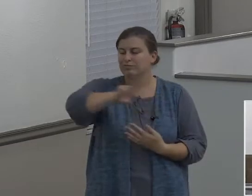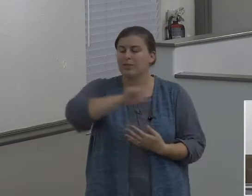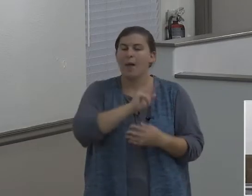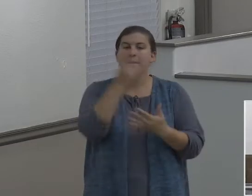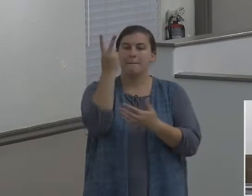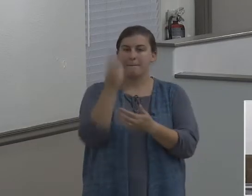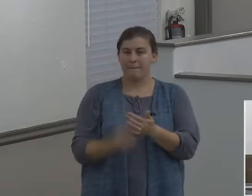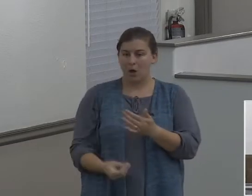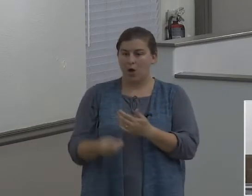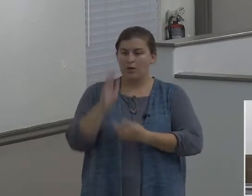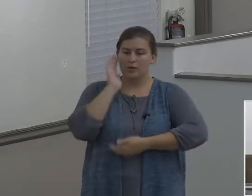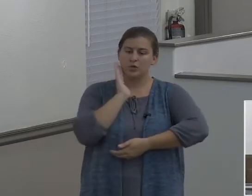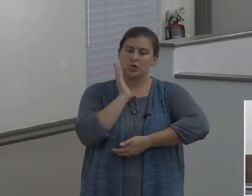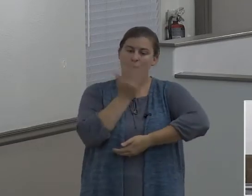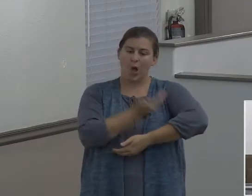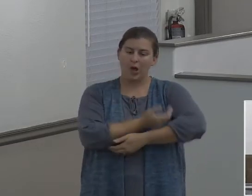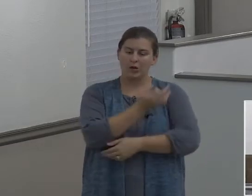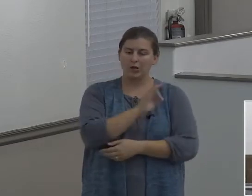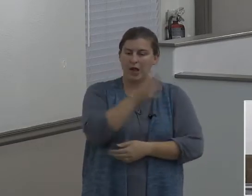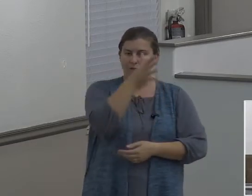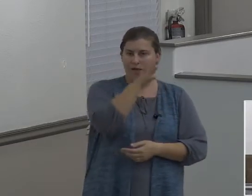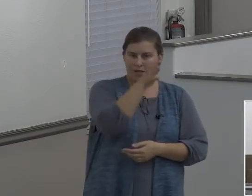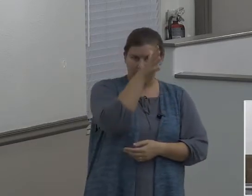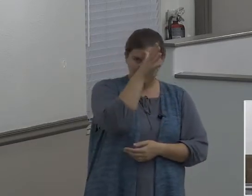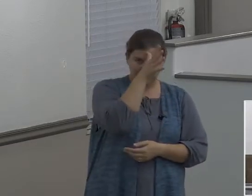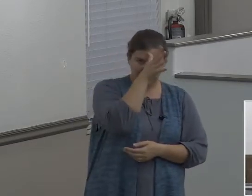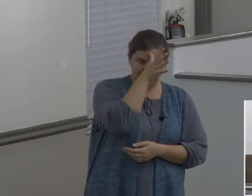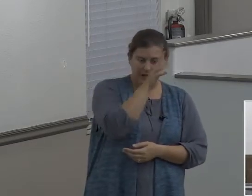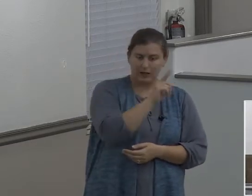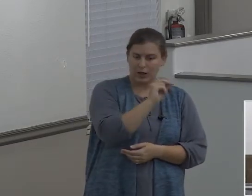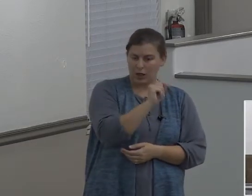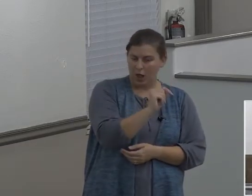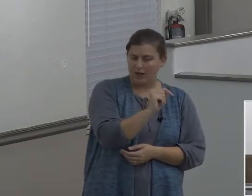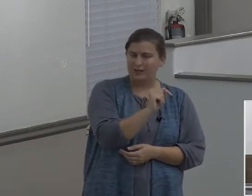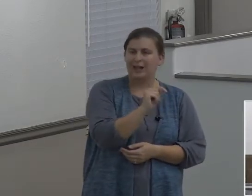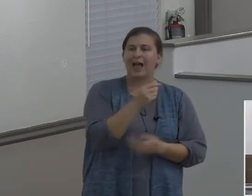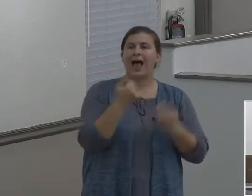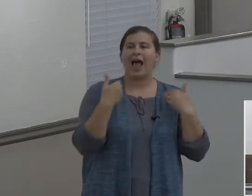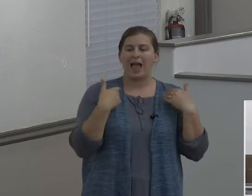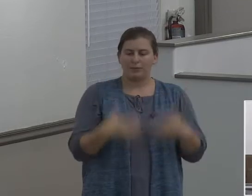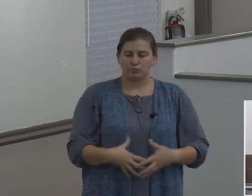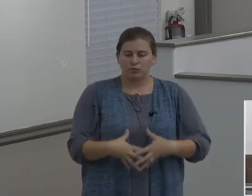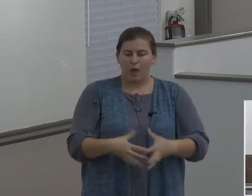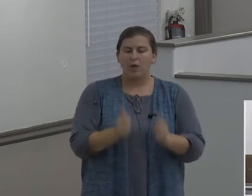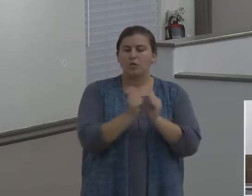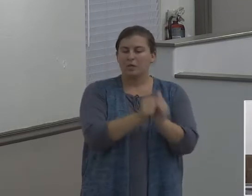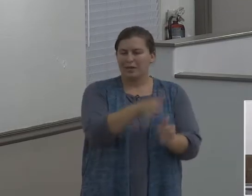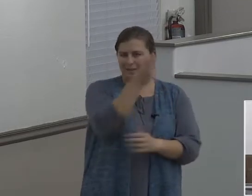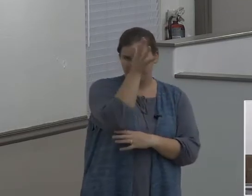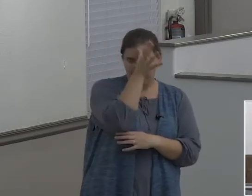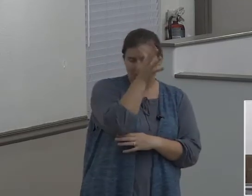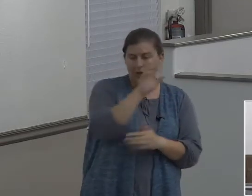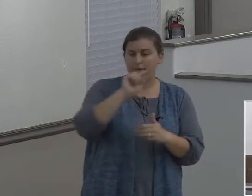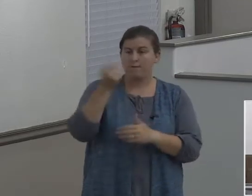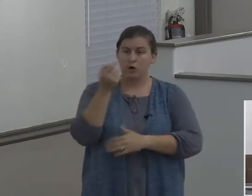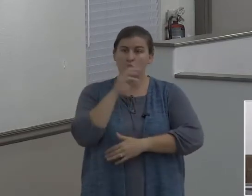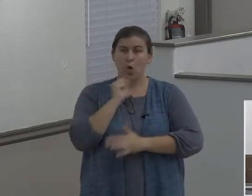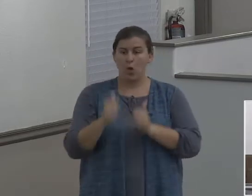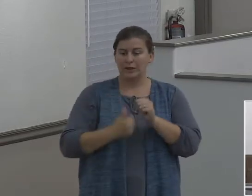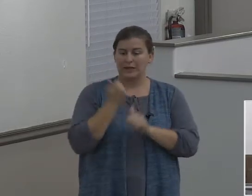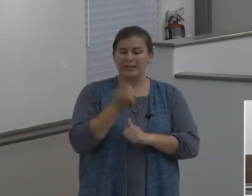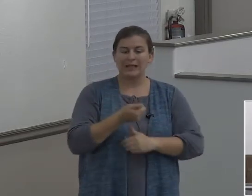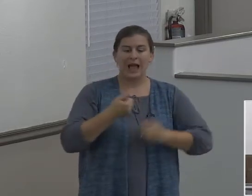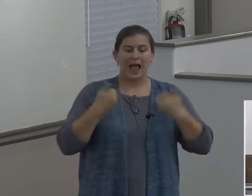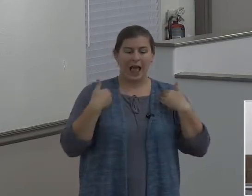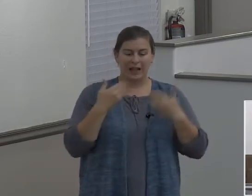of Lot with child by their father. And the firstborn bear a son, and called his name Moab.